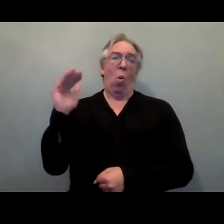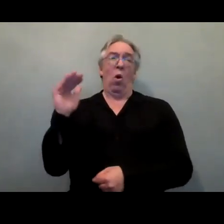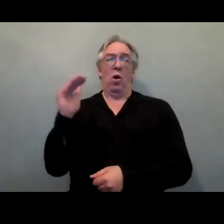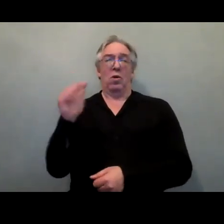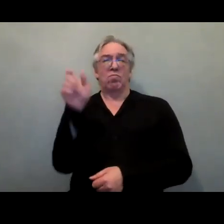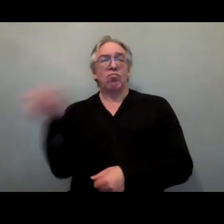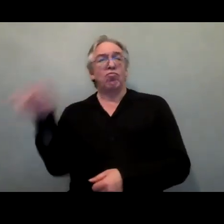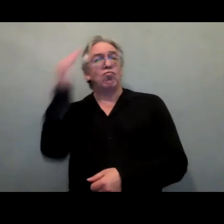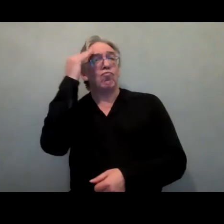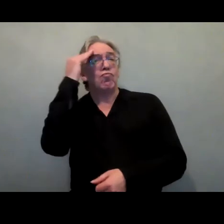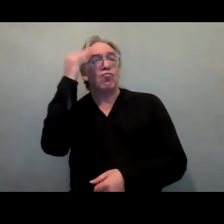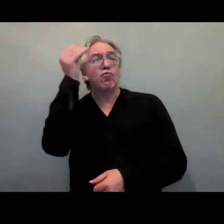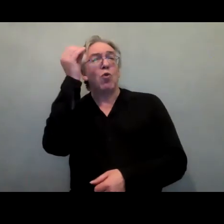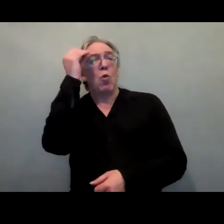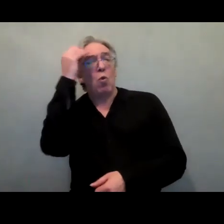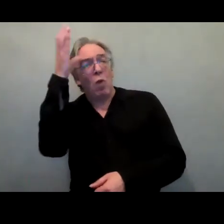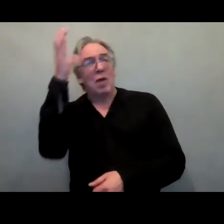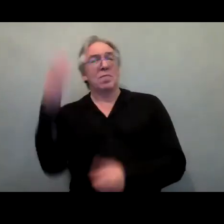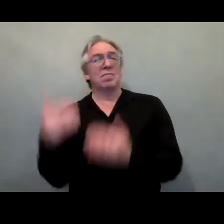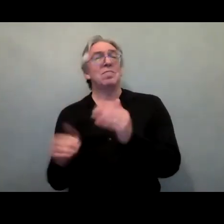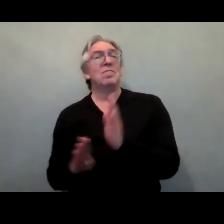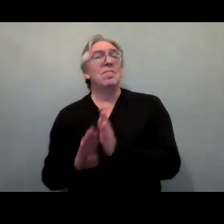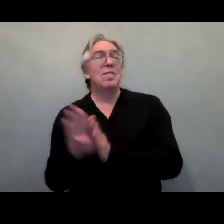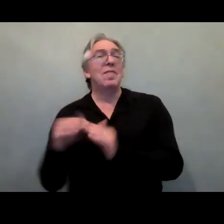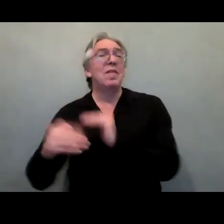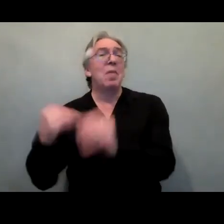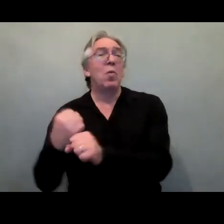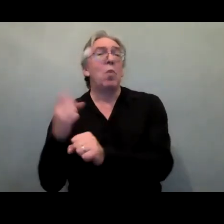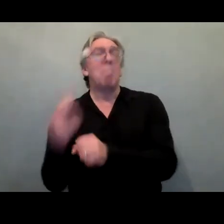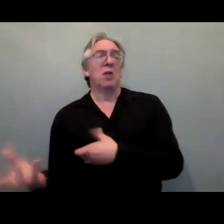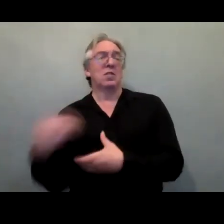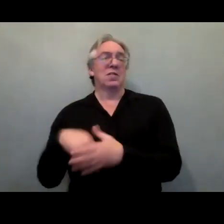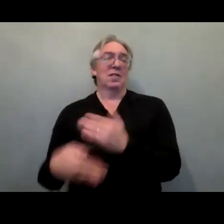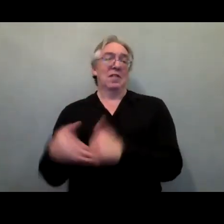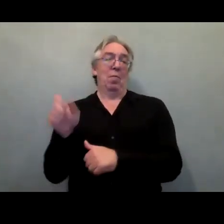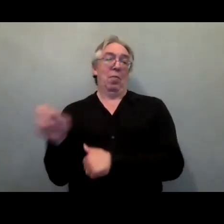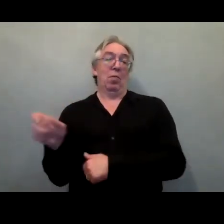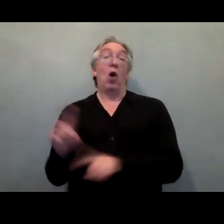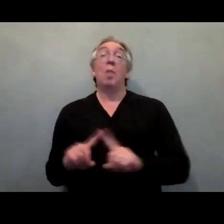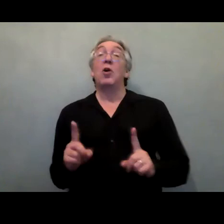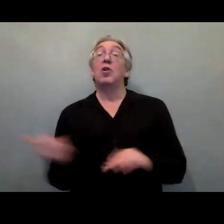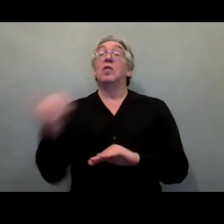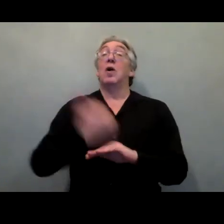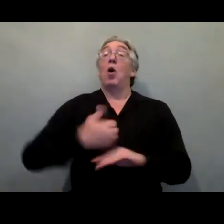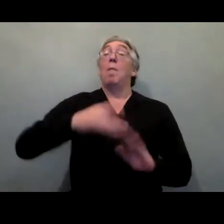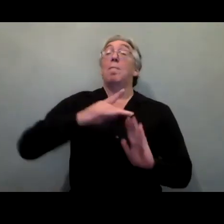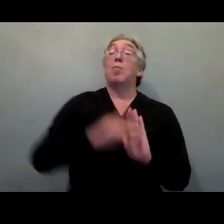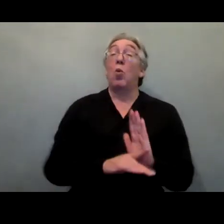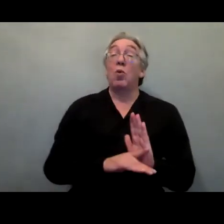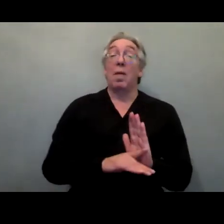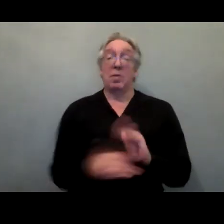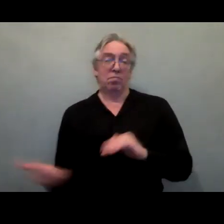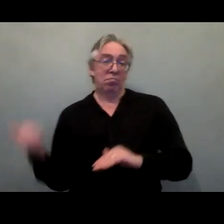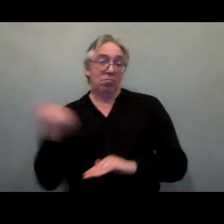as I mentioned earlier, there is still a significant gap in relation to programming and resource allocation. We don't have